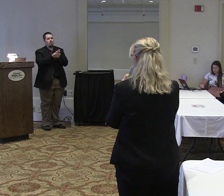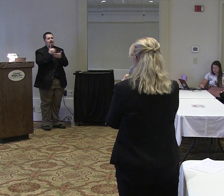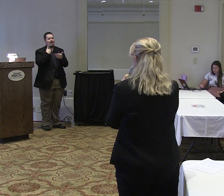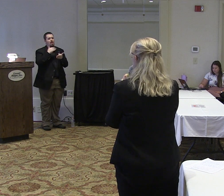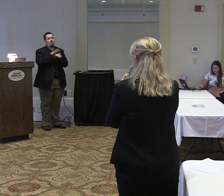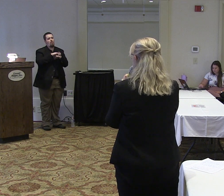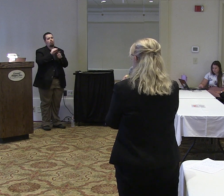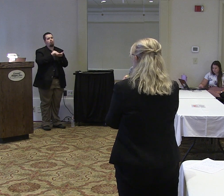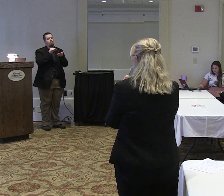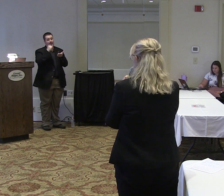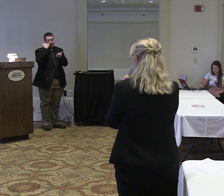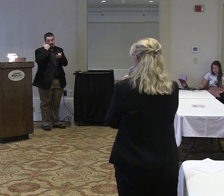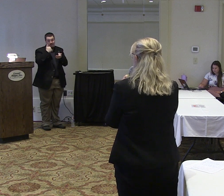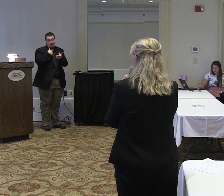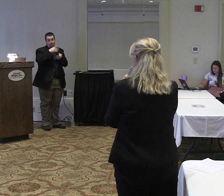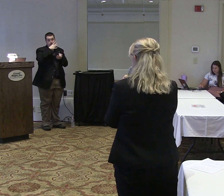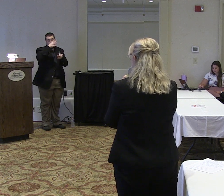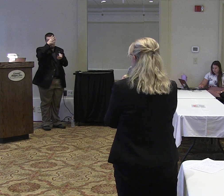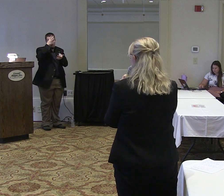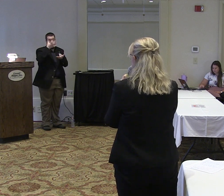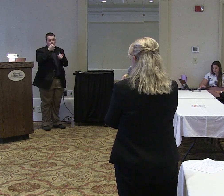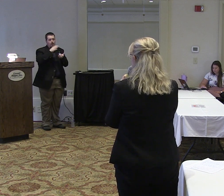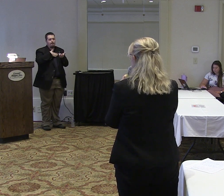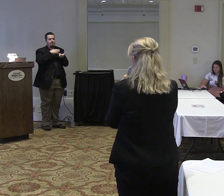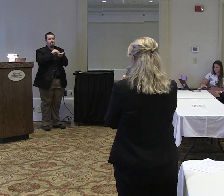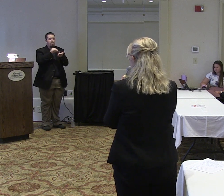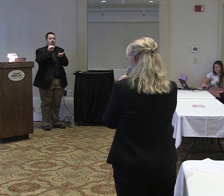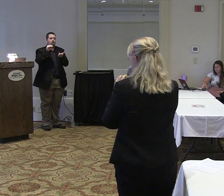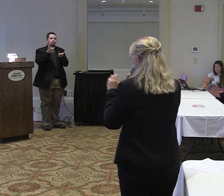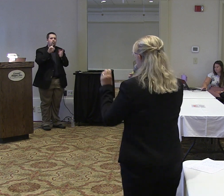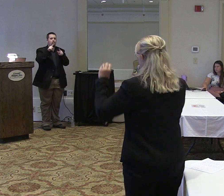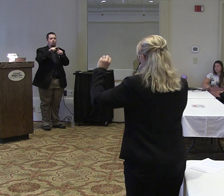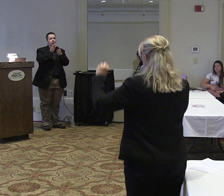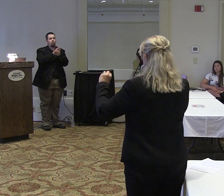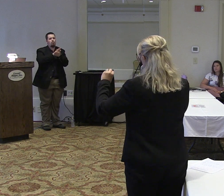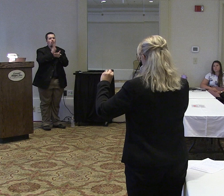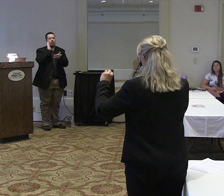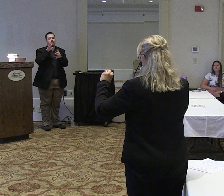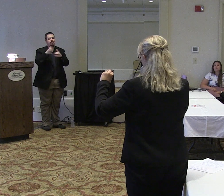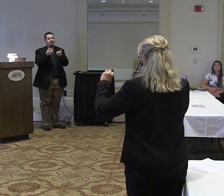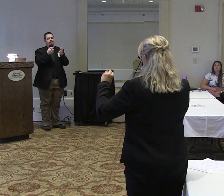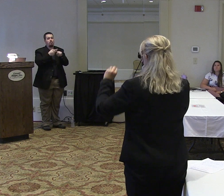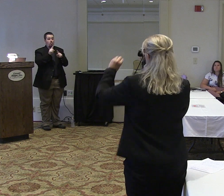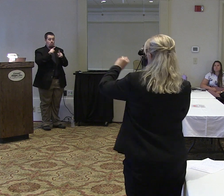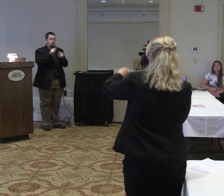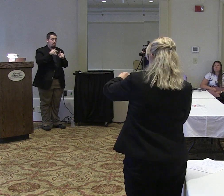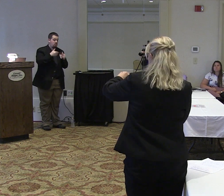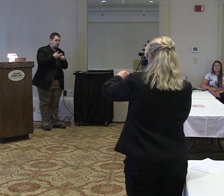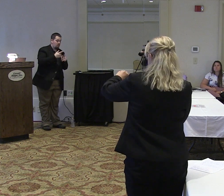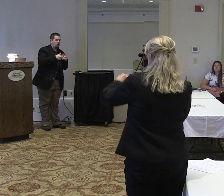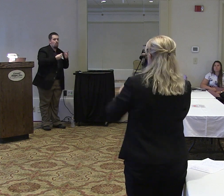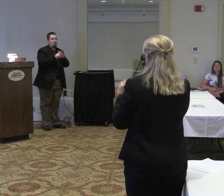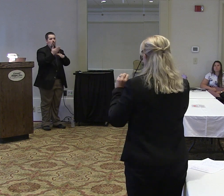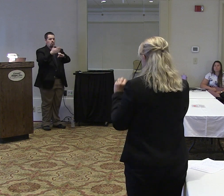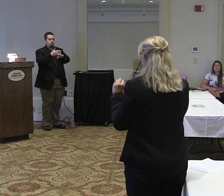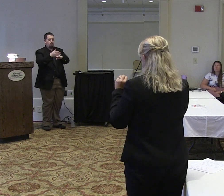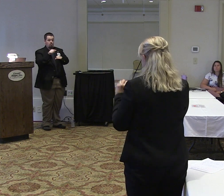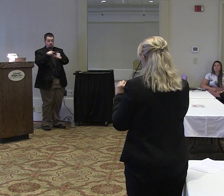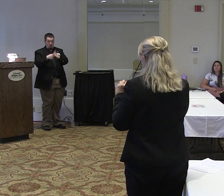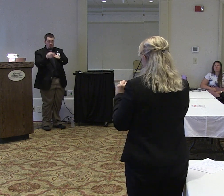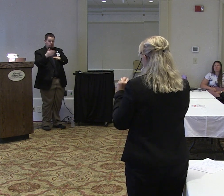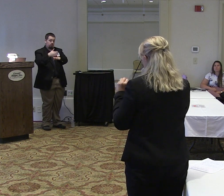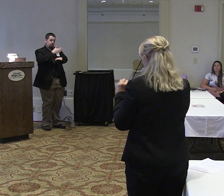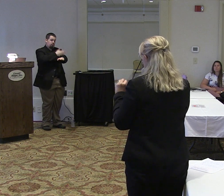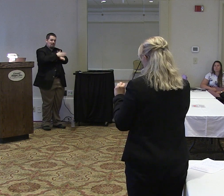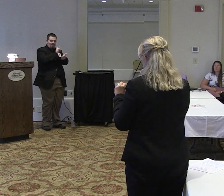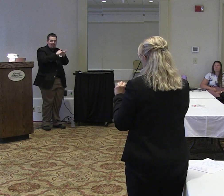on students if i'm a parent i want my student to go to a school that's going to take them from where they are and grow them and that's